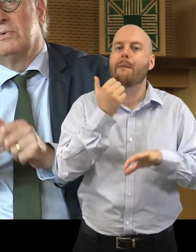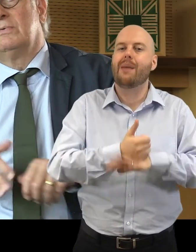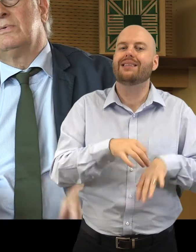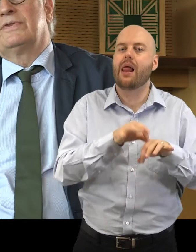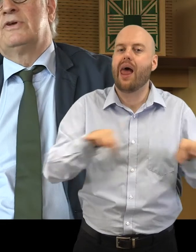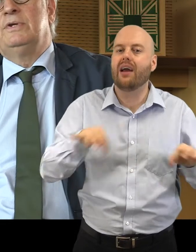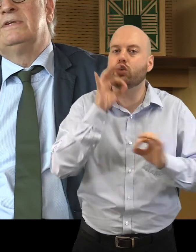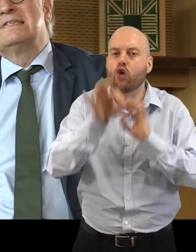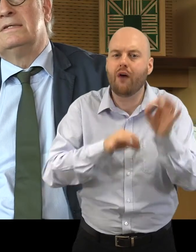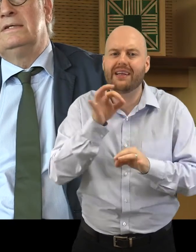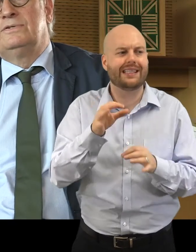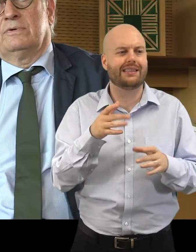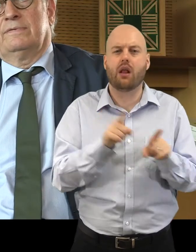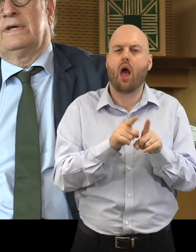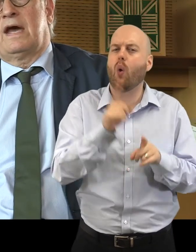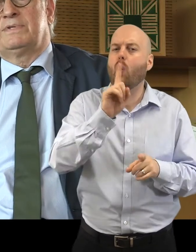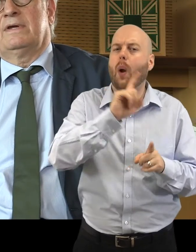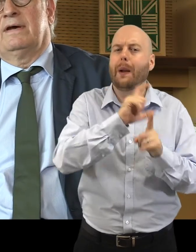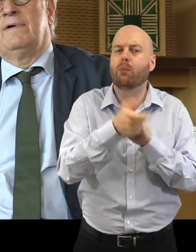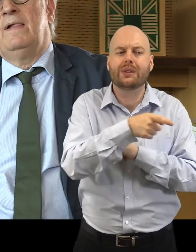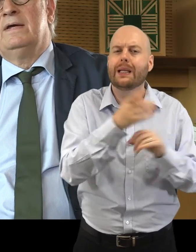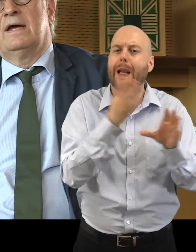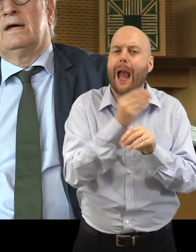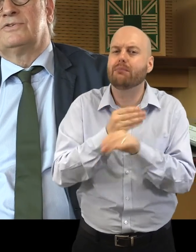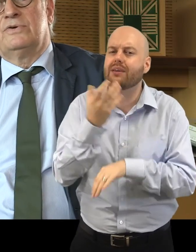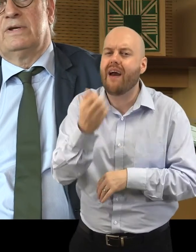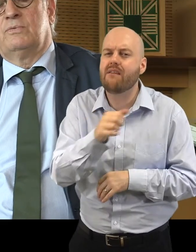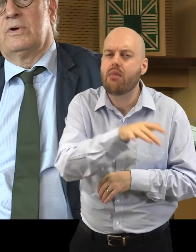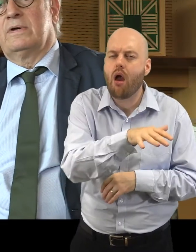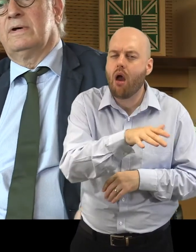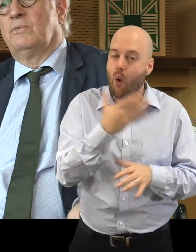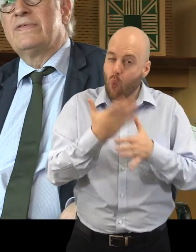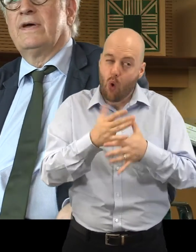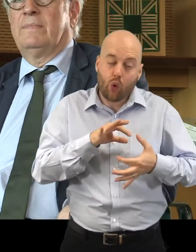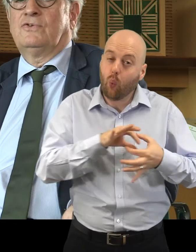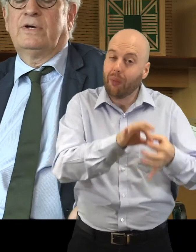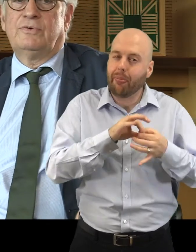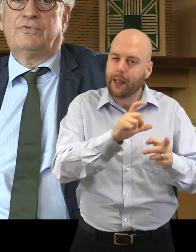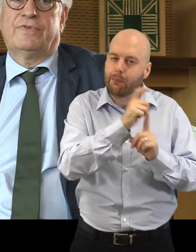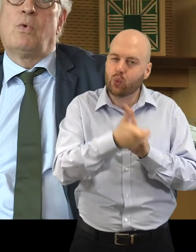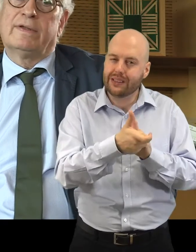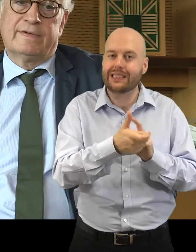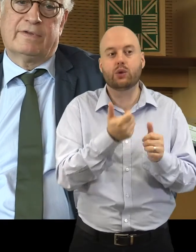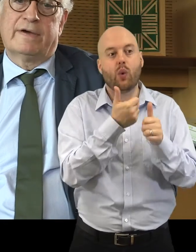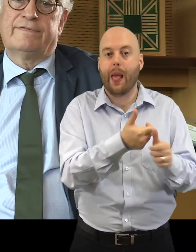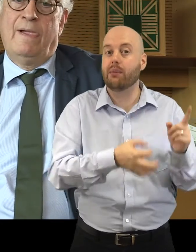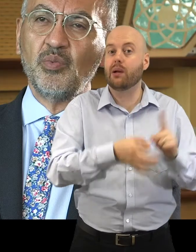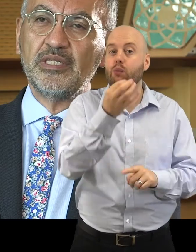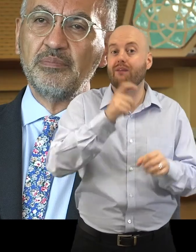what the community's needs are, the gaps they have, so you can work with them and try to improve the quality of life. What is